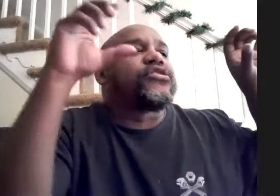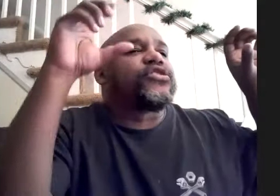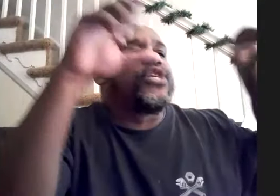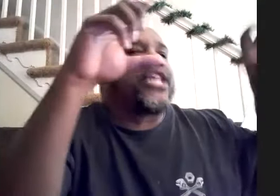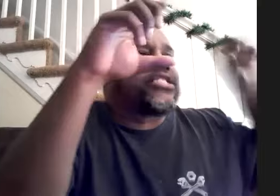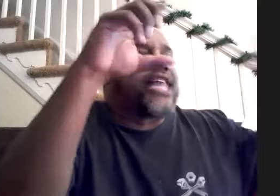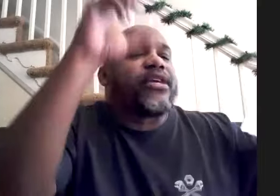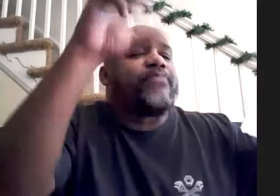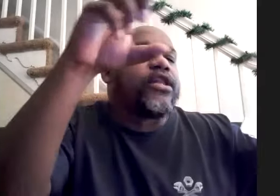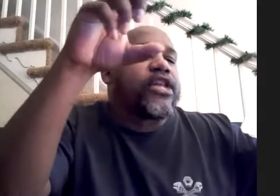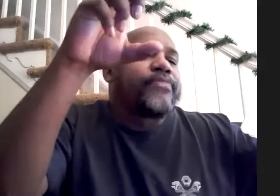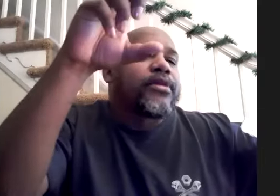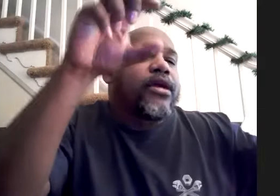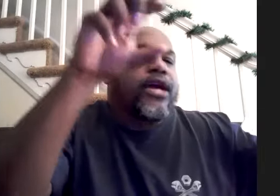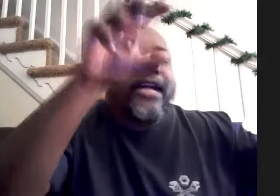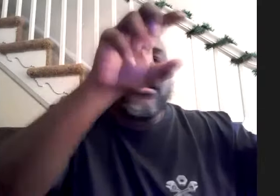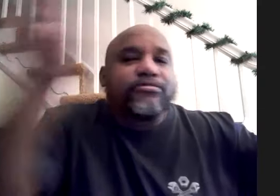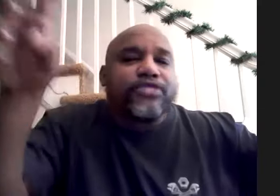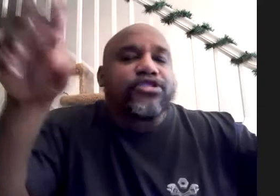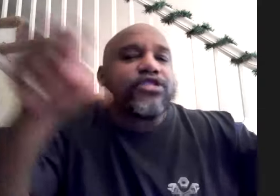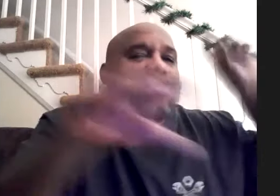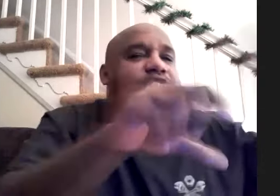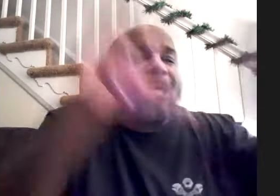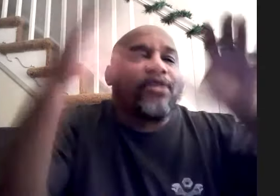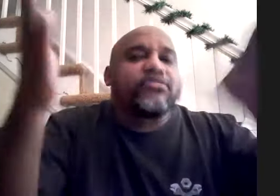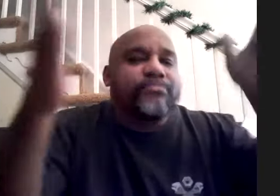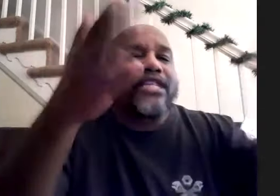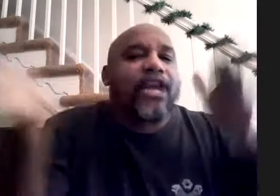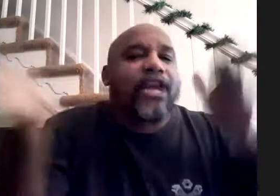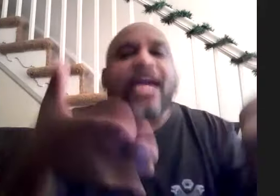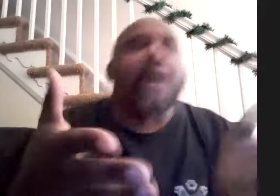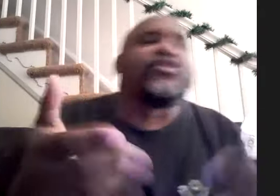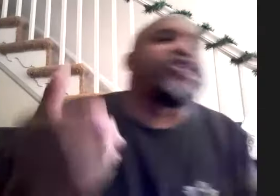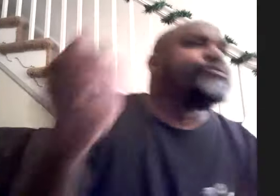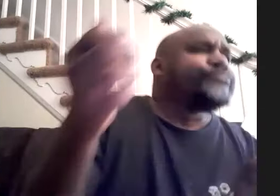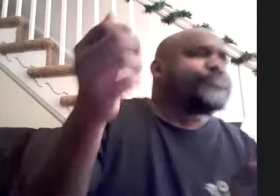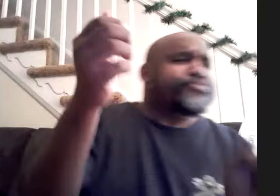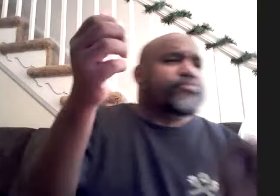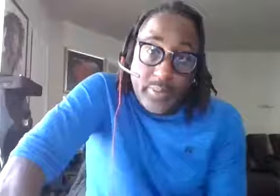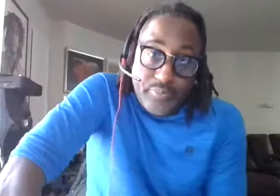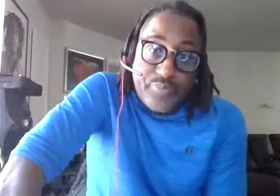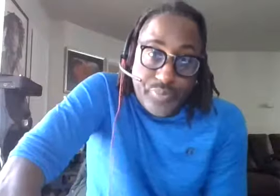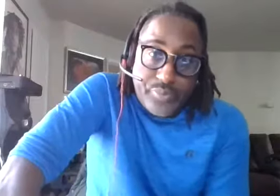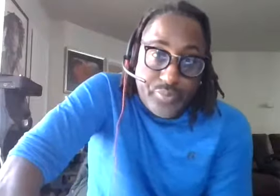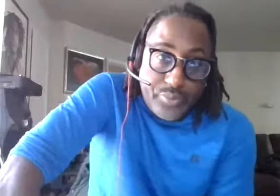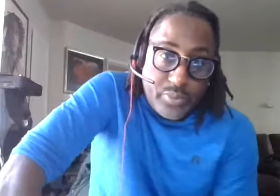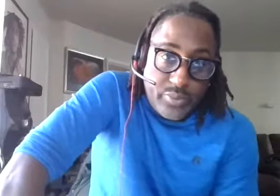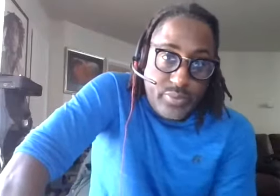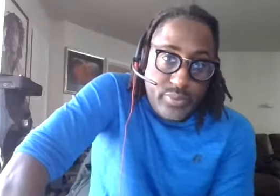two kids sally and billy and zildrin so it's sabian that's how i came up with that oh and so yeah